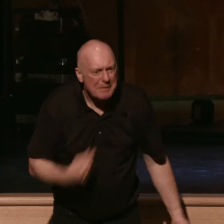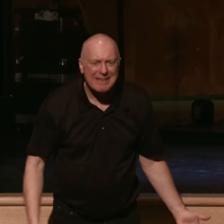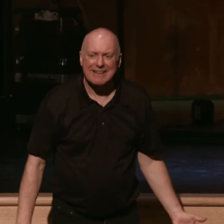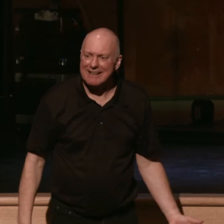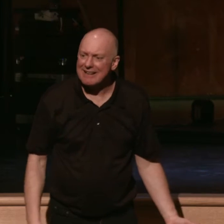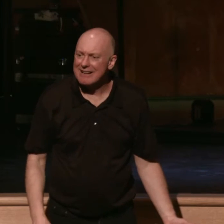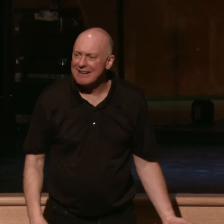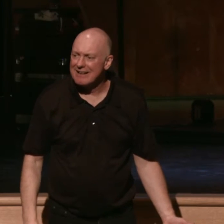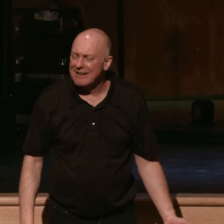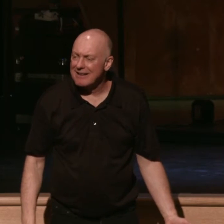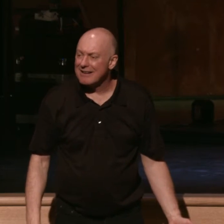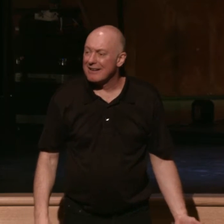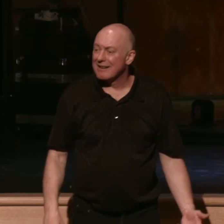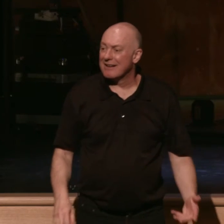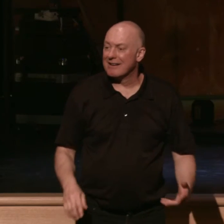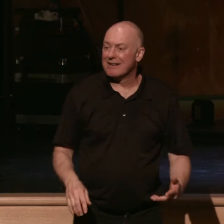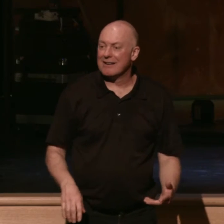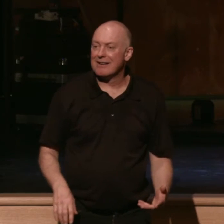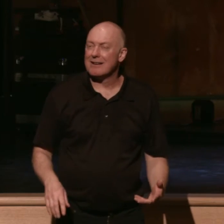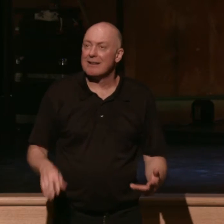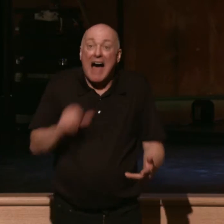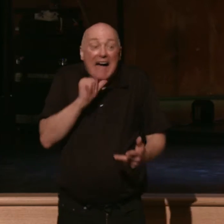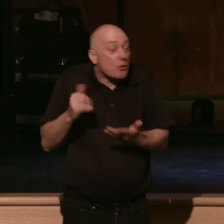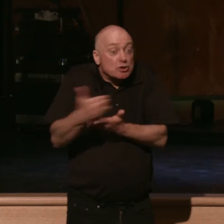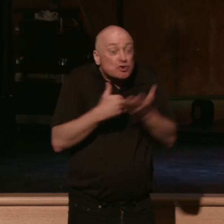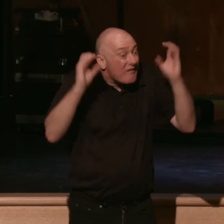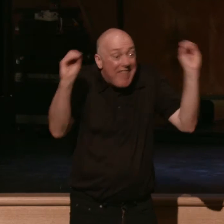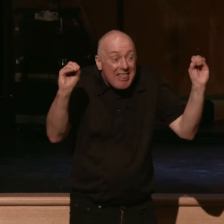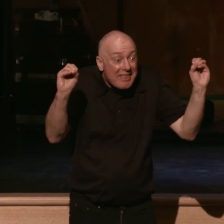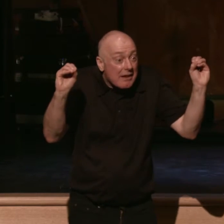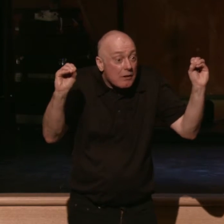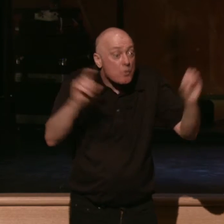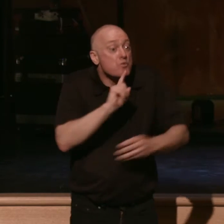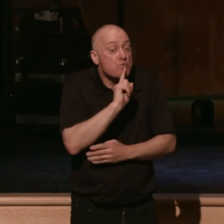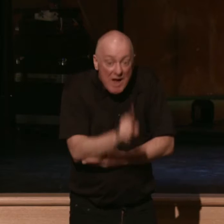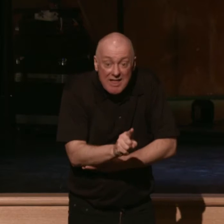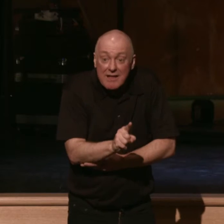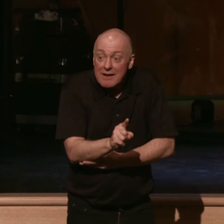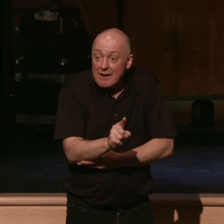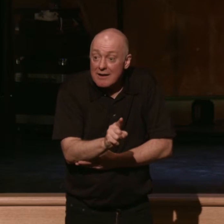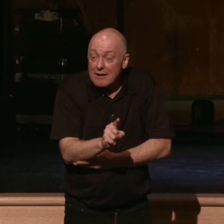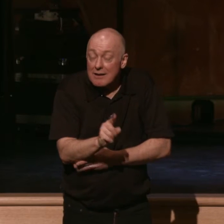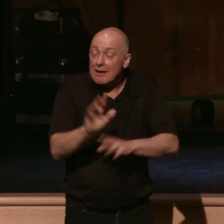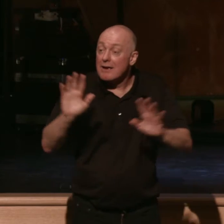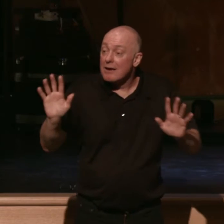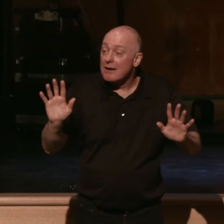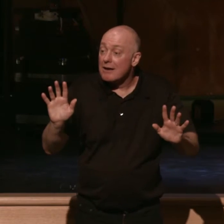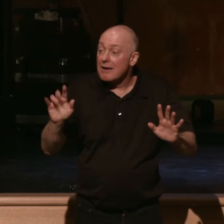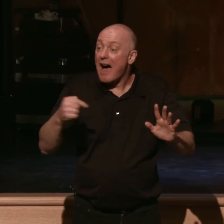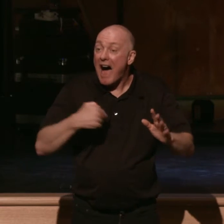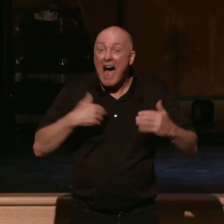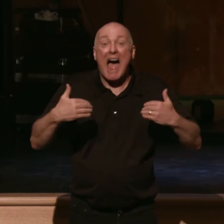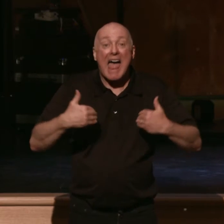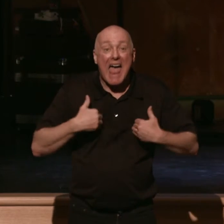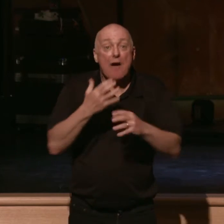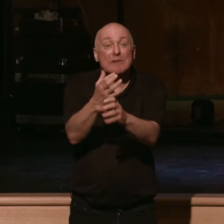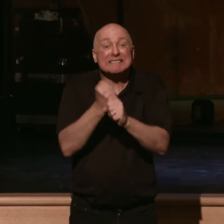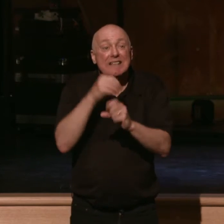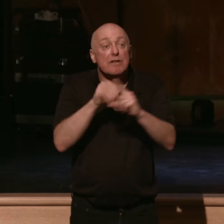That I don't deserve anything I have. In fact, and yet, I have received in Christ something